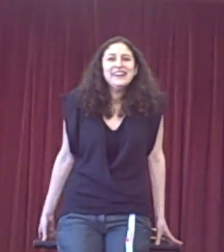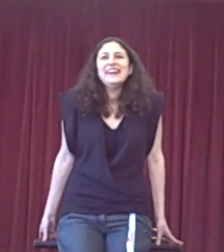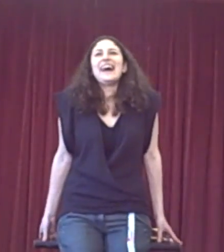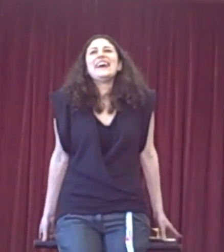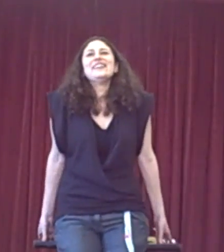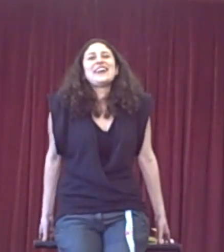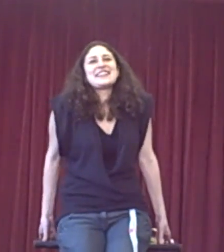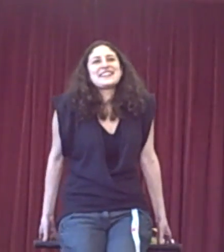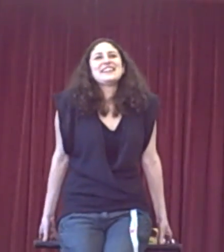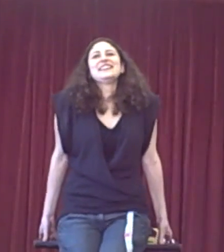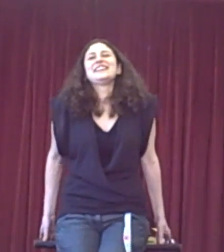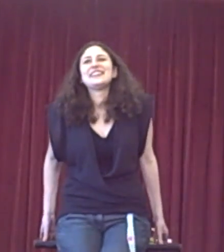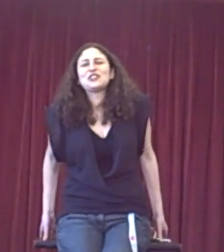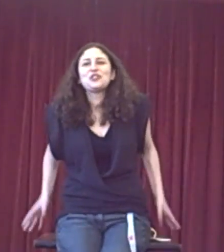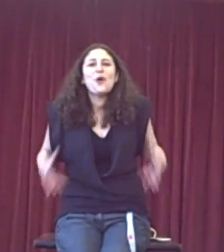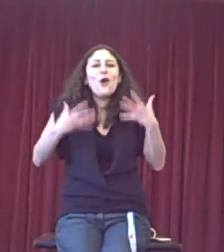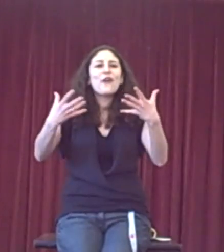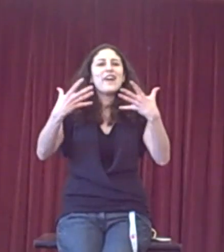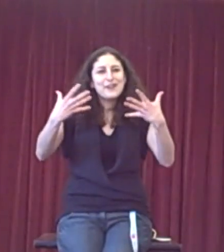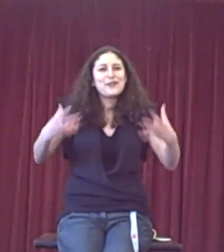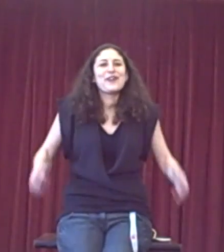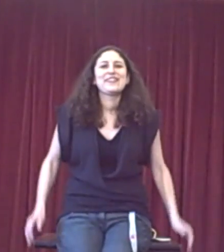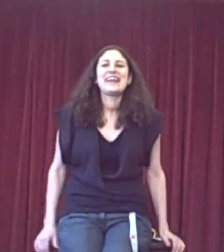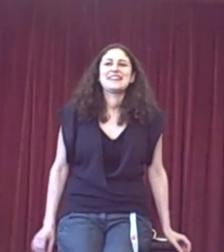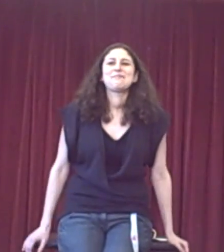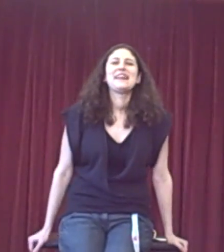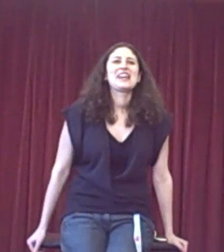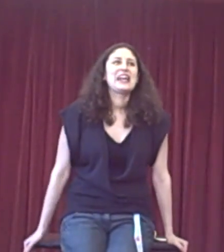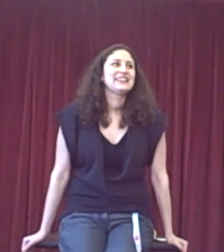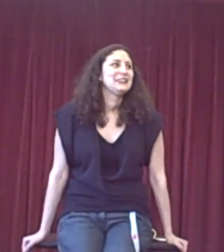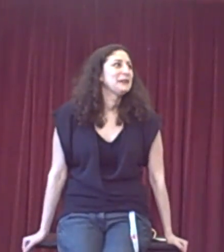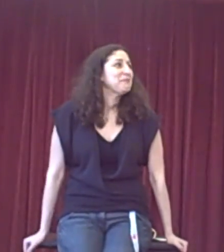as the true horror of what I've said is made clear to me.